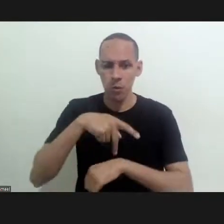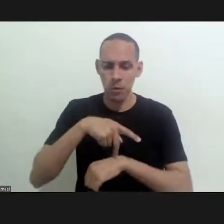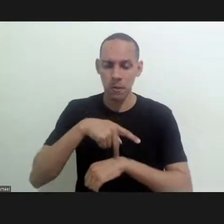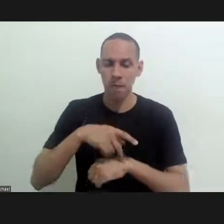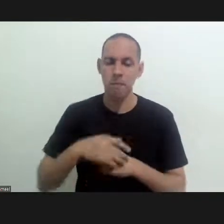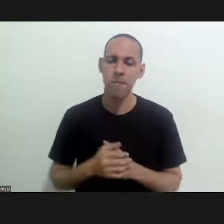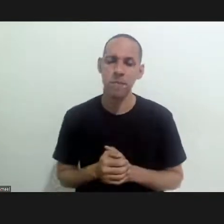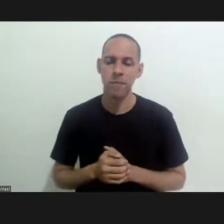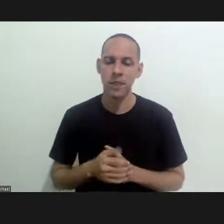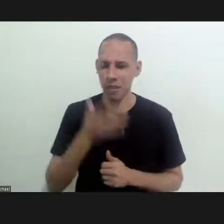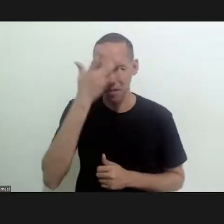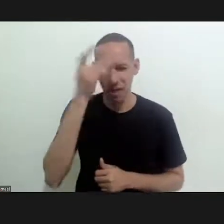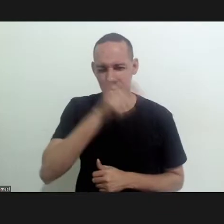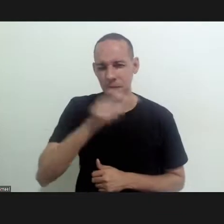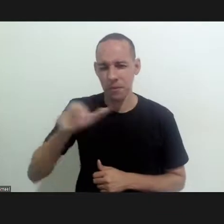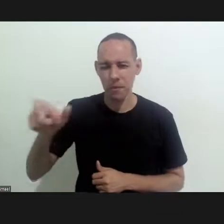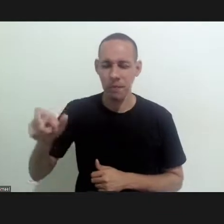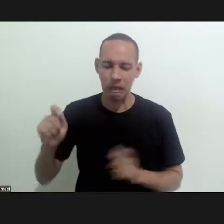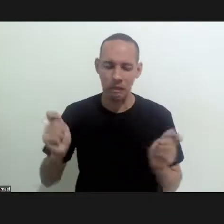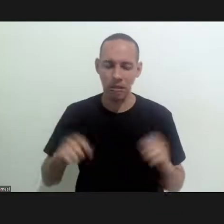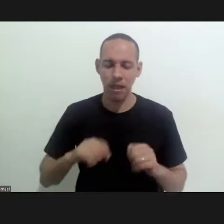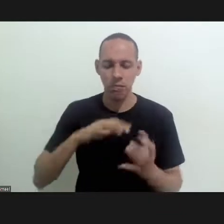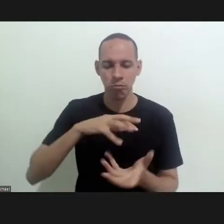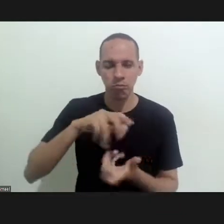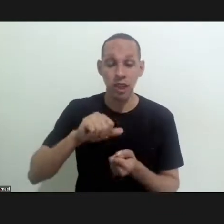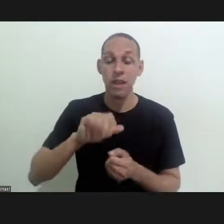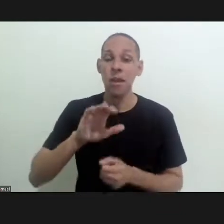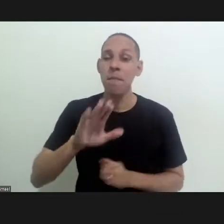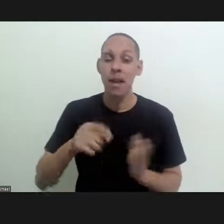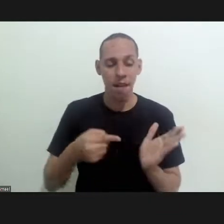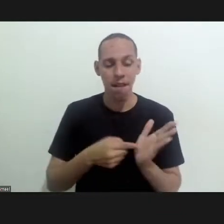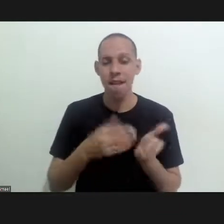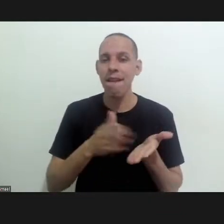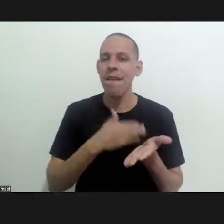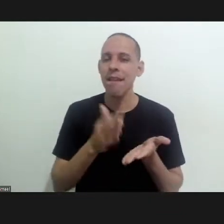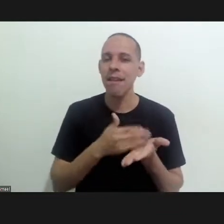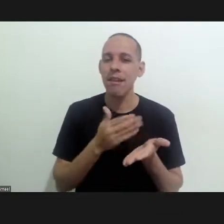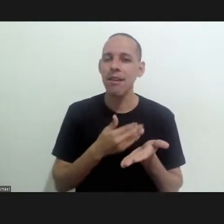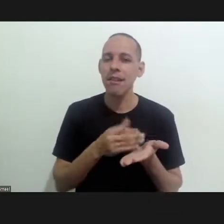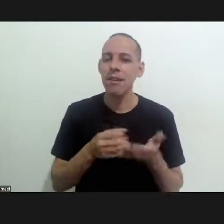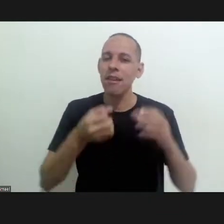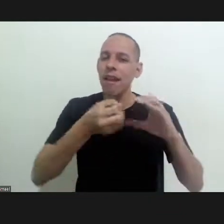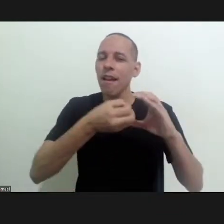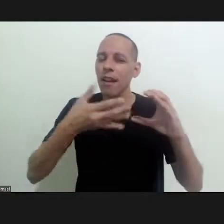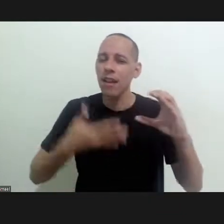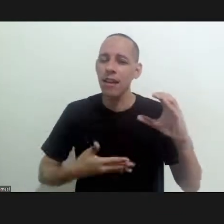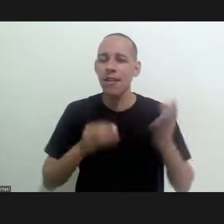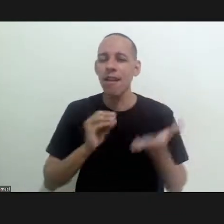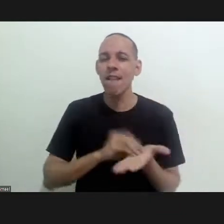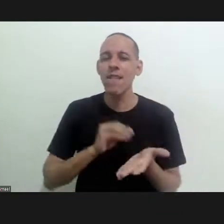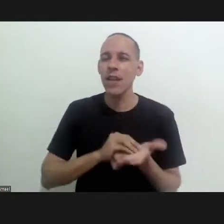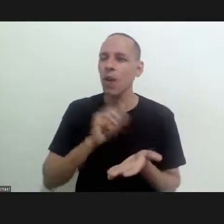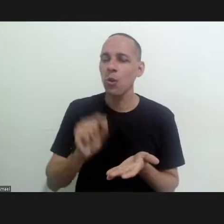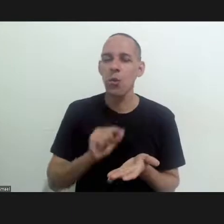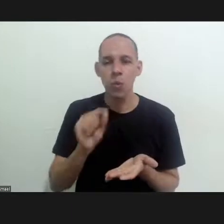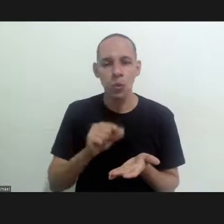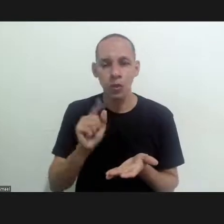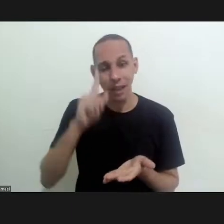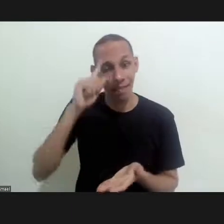researchers or better said by people in other regions of the world but it didn't have that characteristic